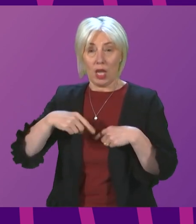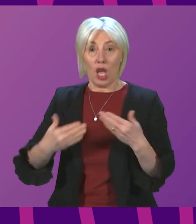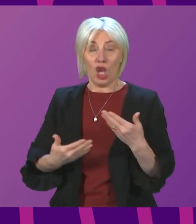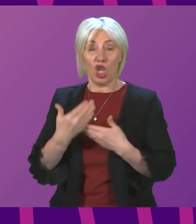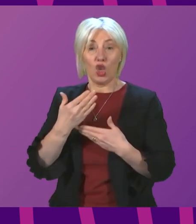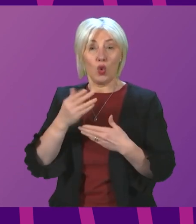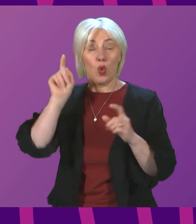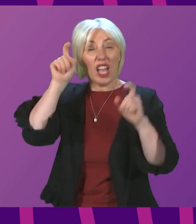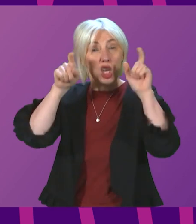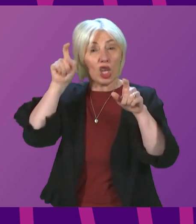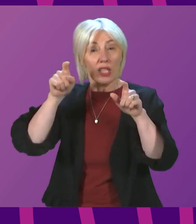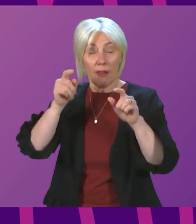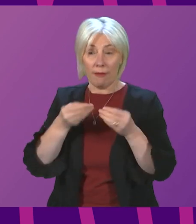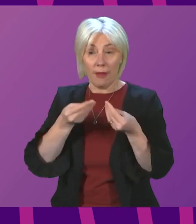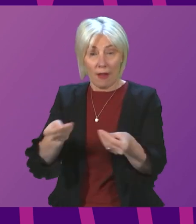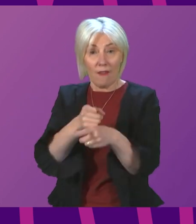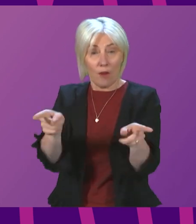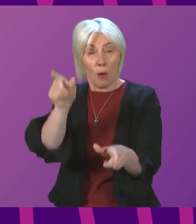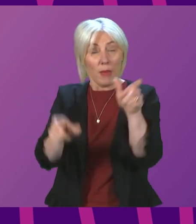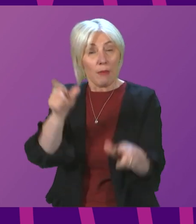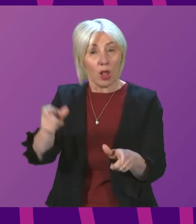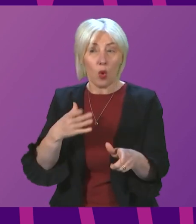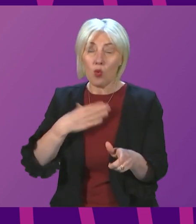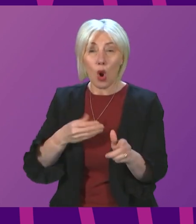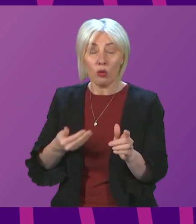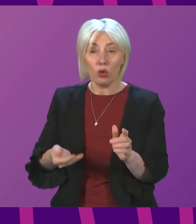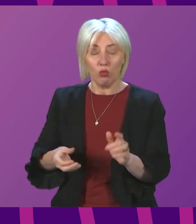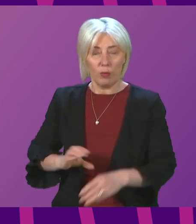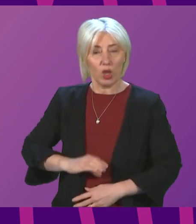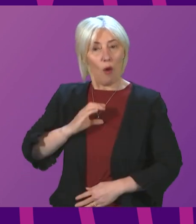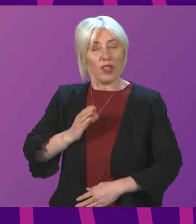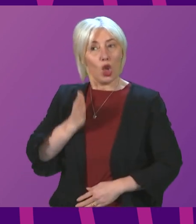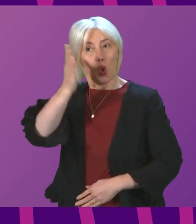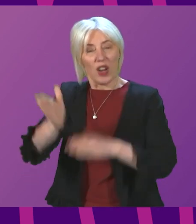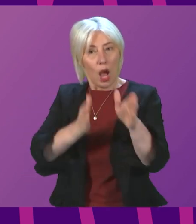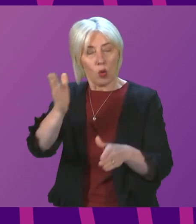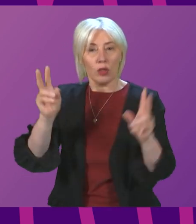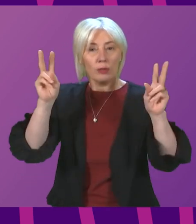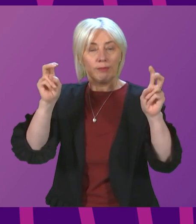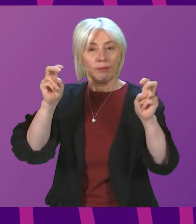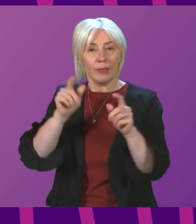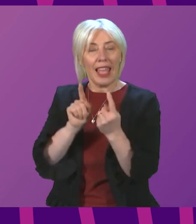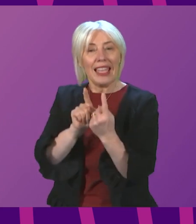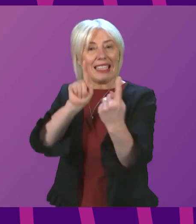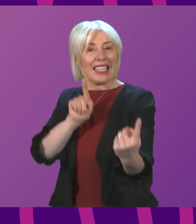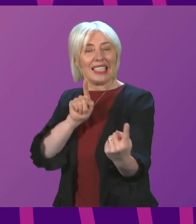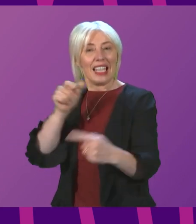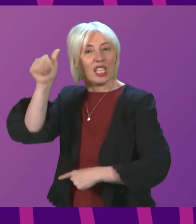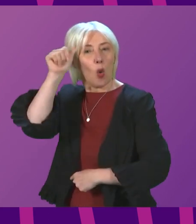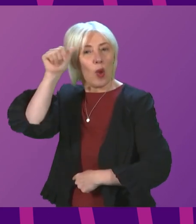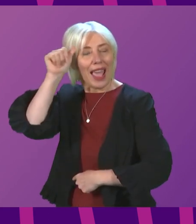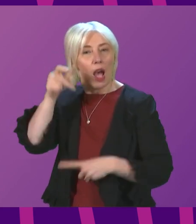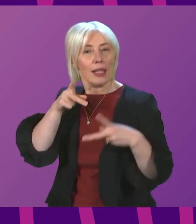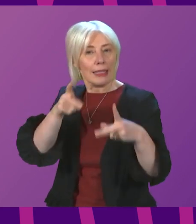designed to help people who need extra support to get out and about with more confidence. The Distance Aware scheme is intended to help people